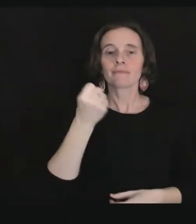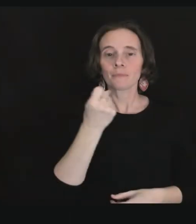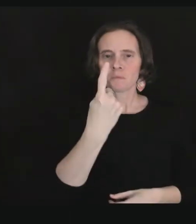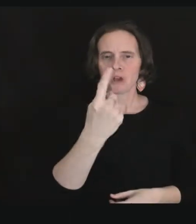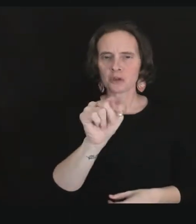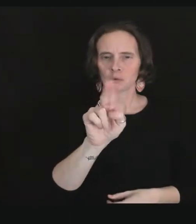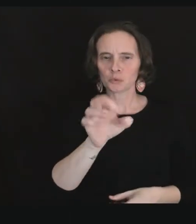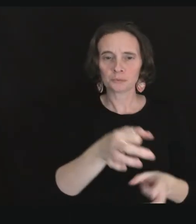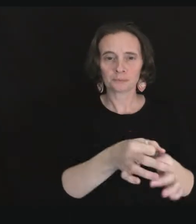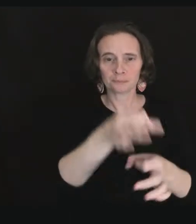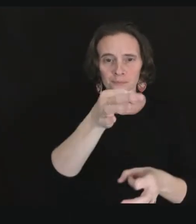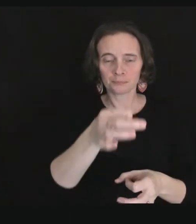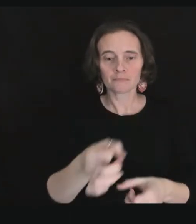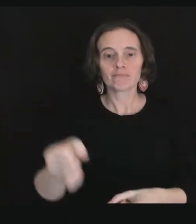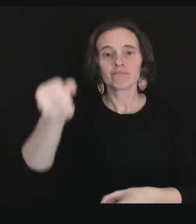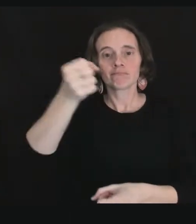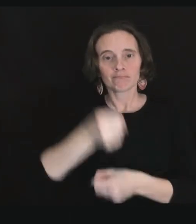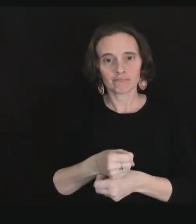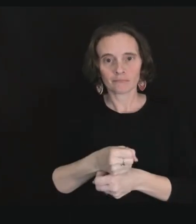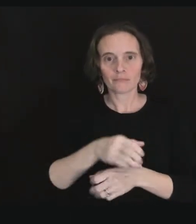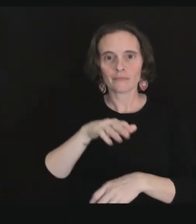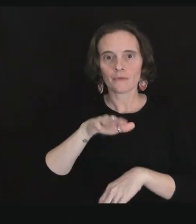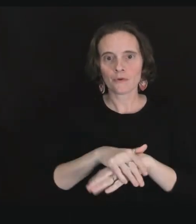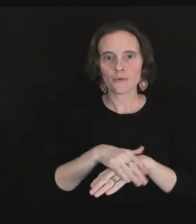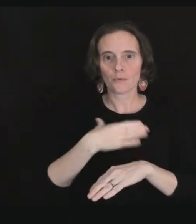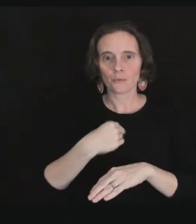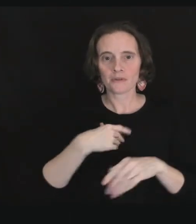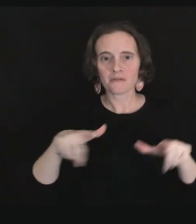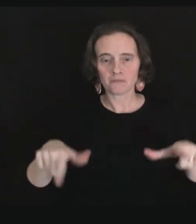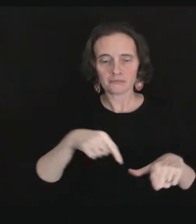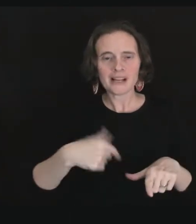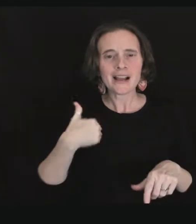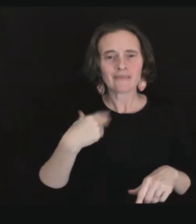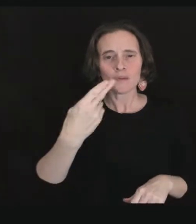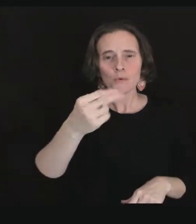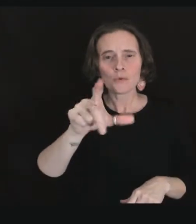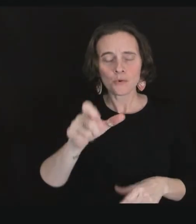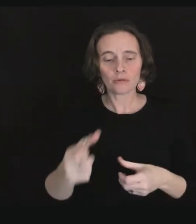Place the tube in the tube holder and remove the cap.